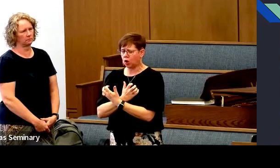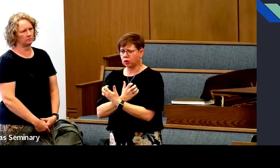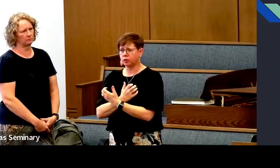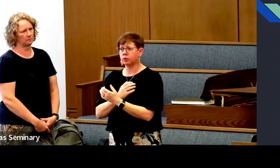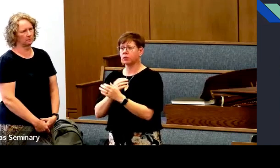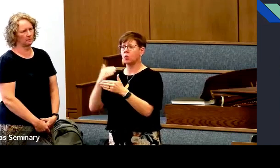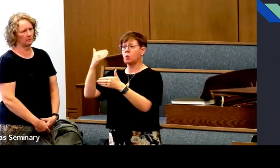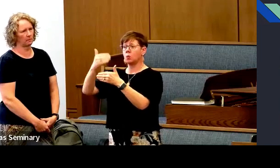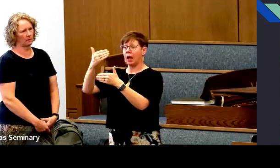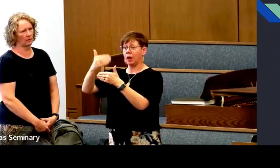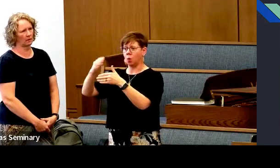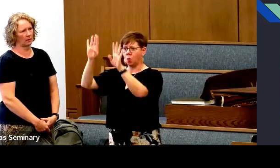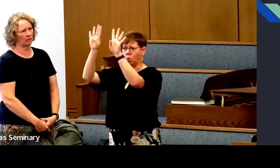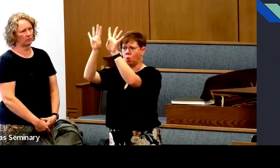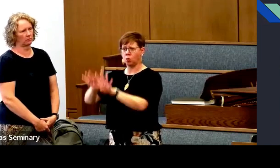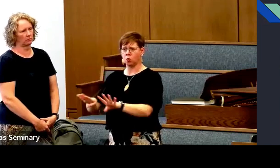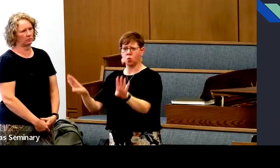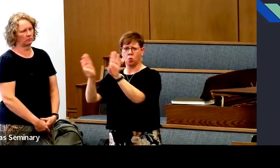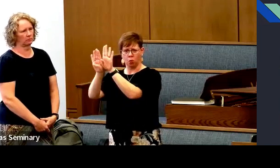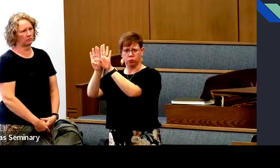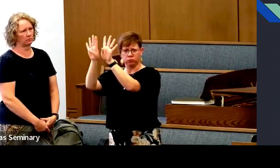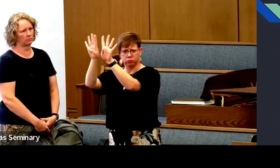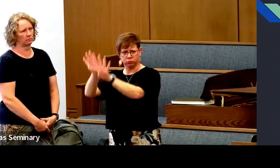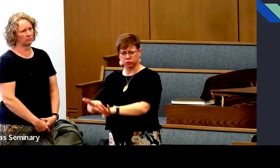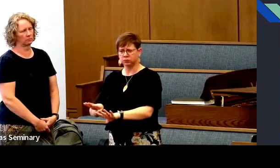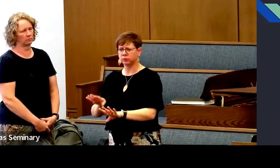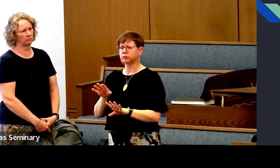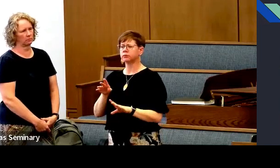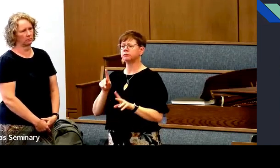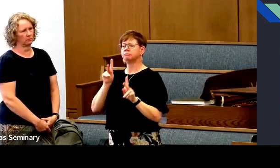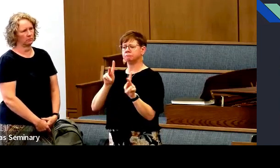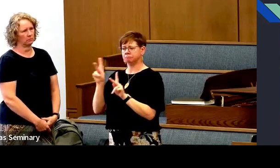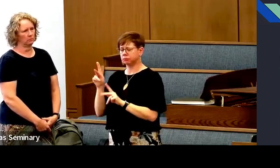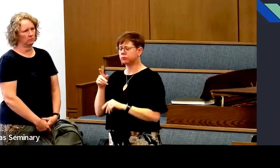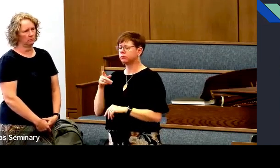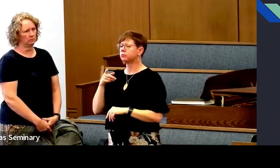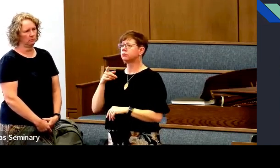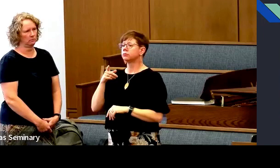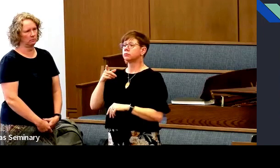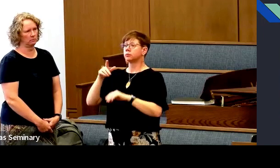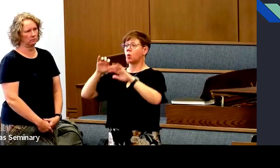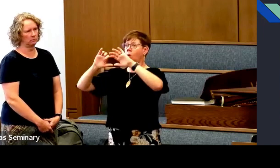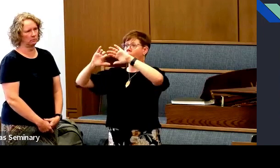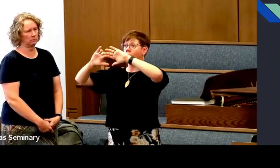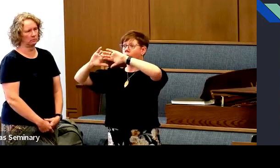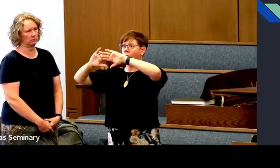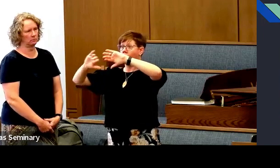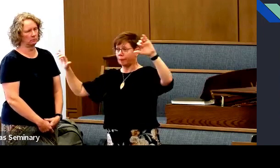said, he likens it on to a room that's cold and dark, and a blind across the window.